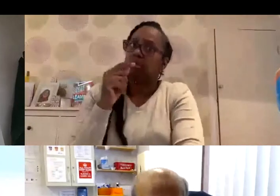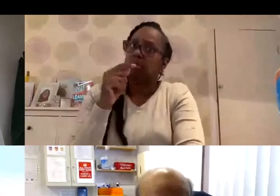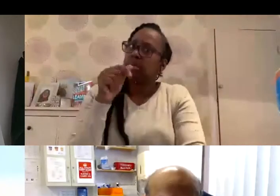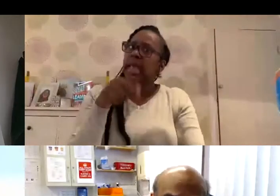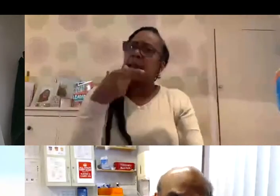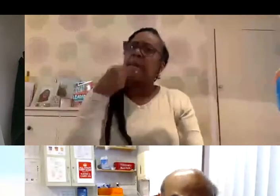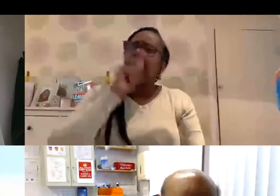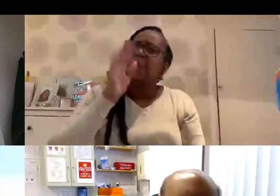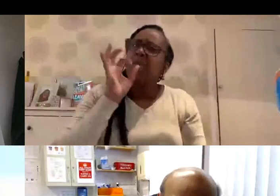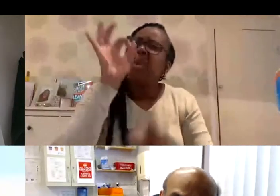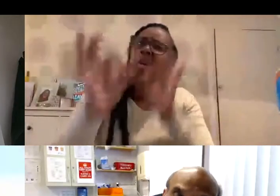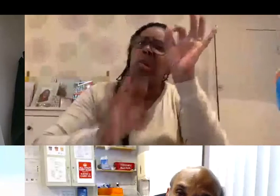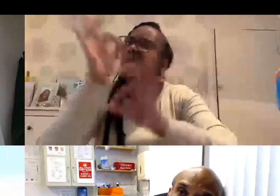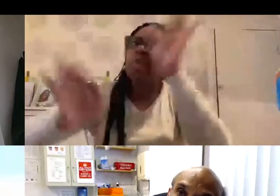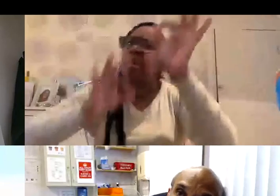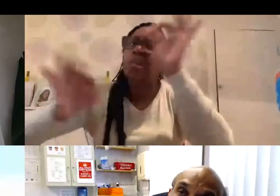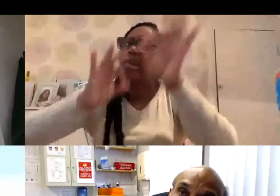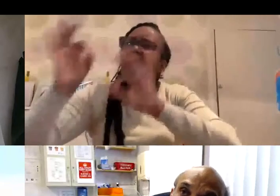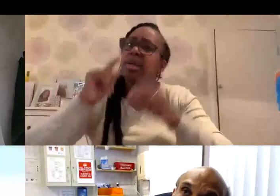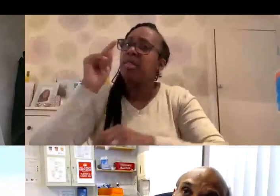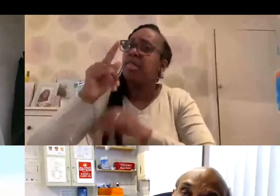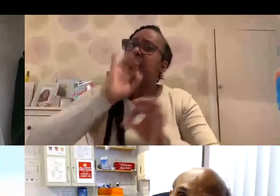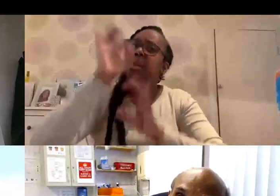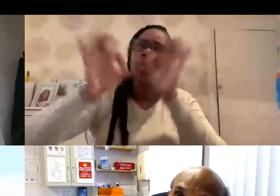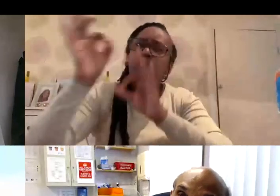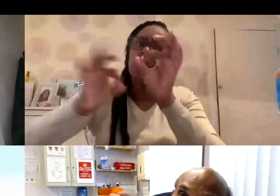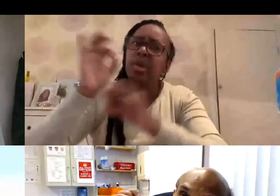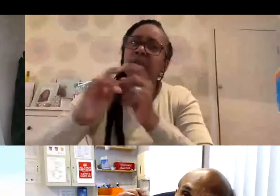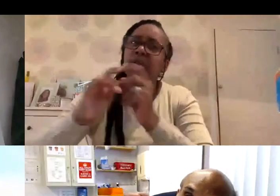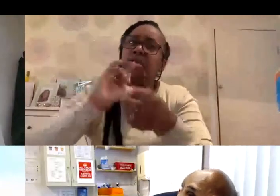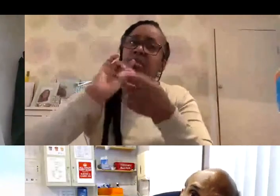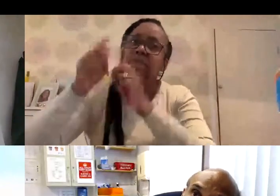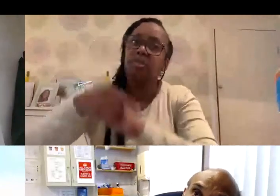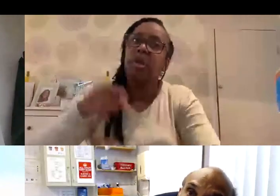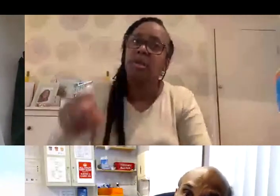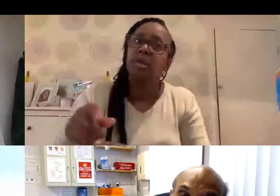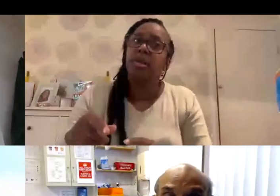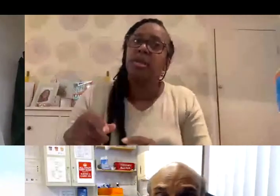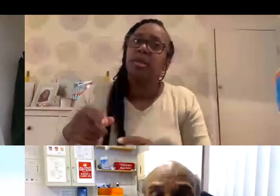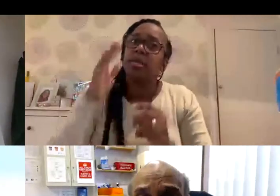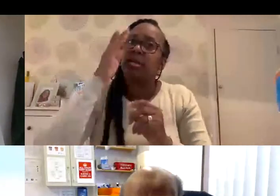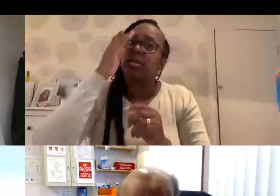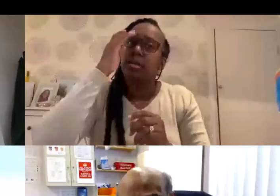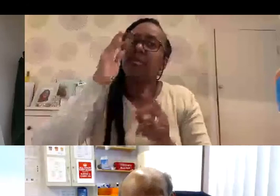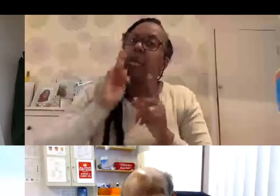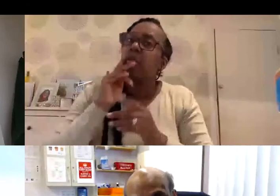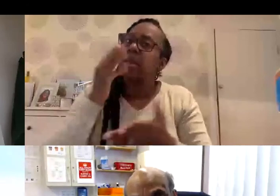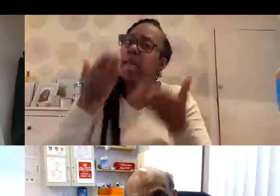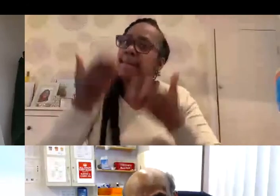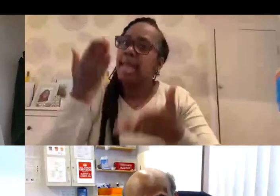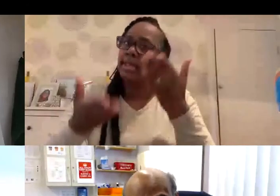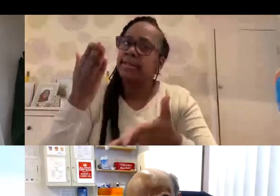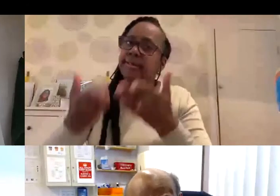people are going to ask this question. I like this question because this question allows us to answer. So, a woman's fertility, if you look at the biological point